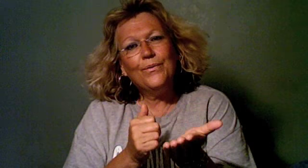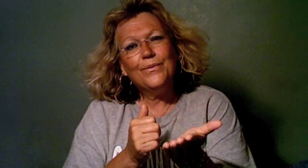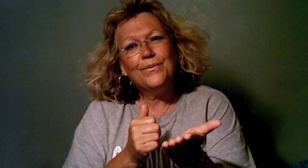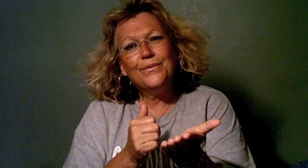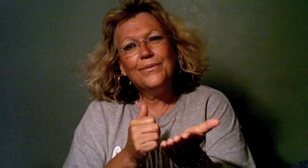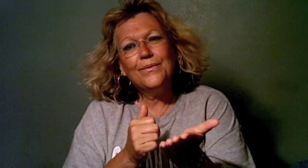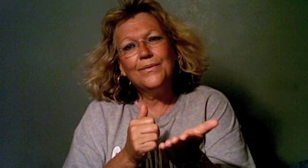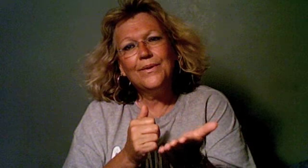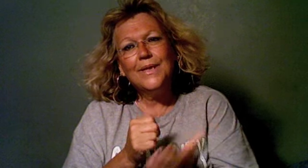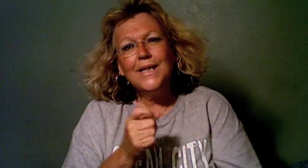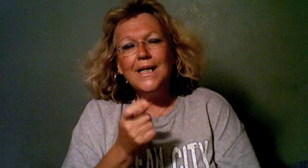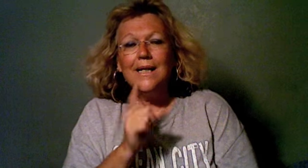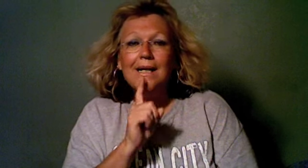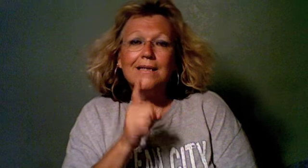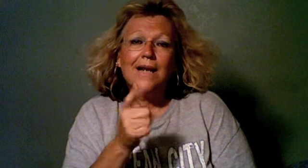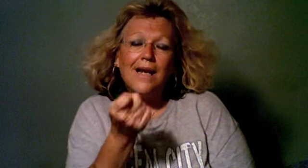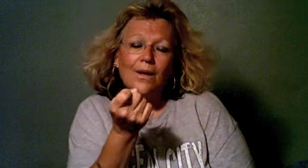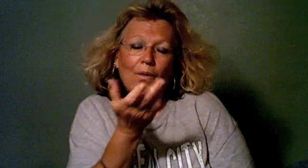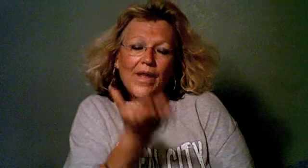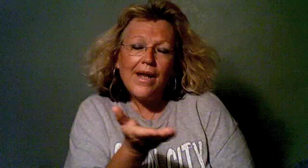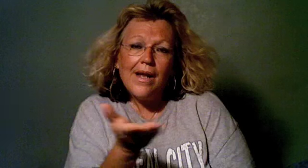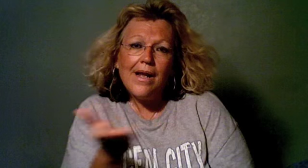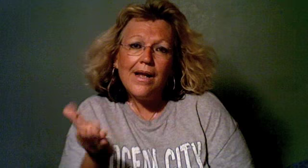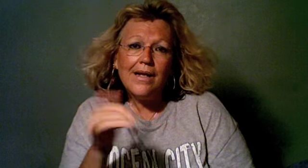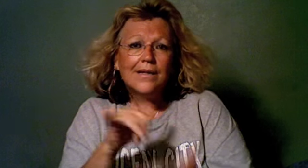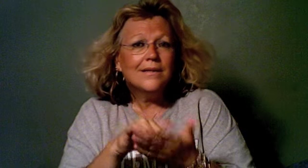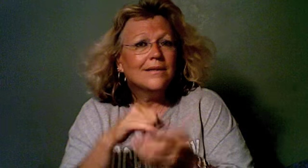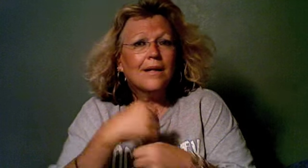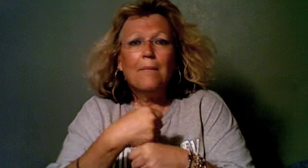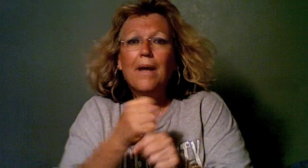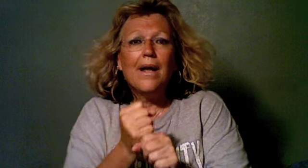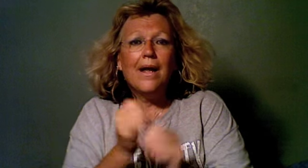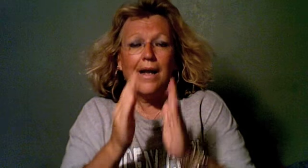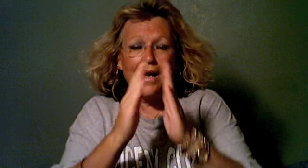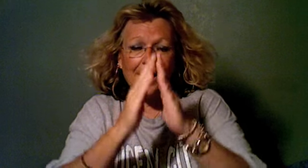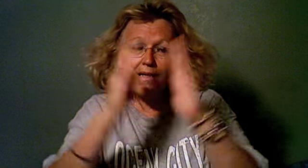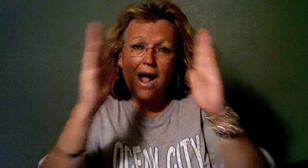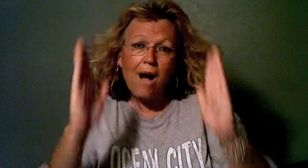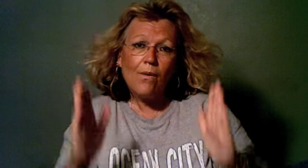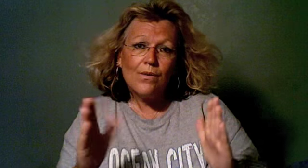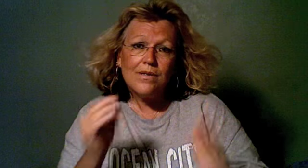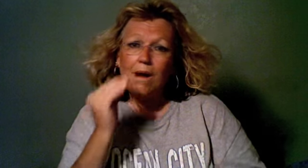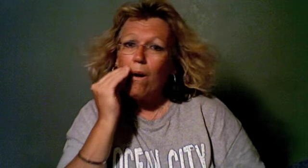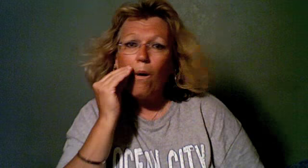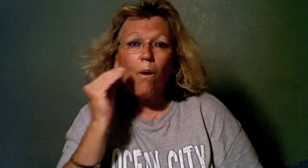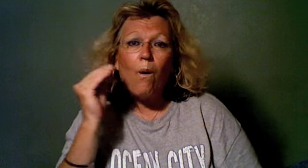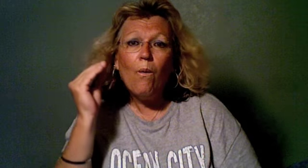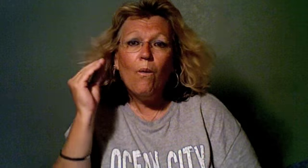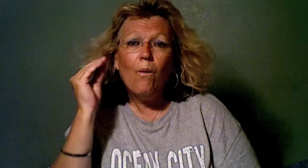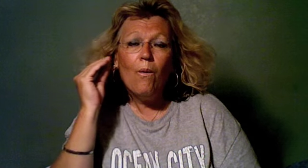It's the little things that make a house a home.